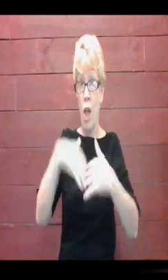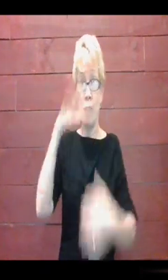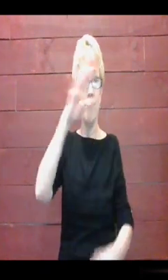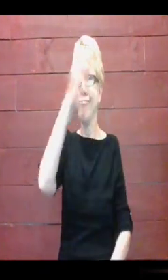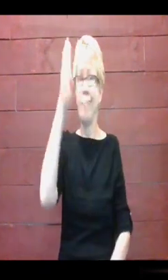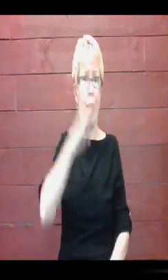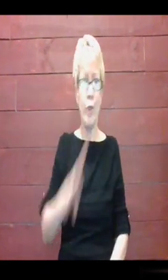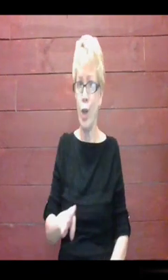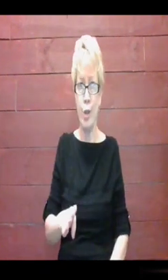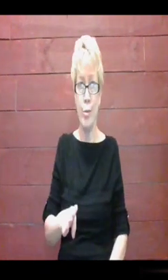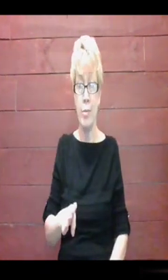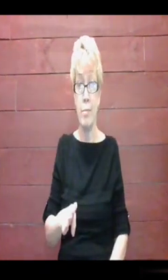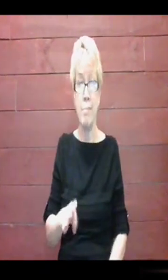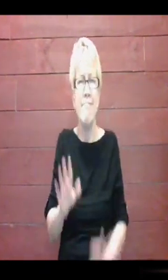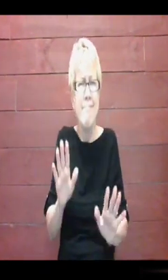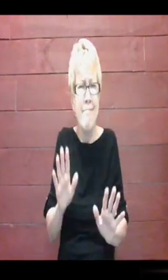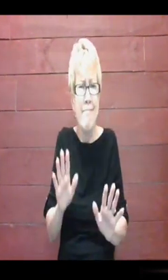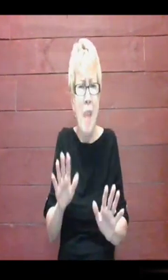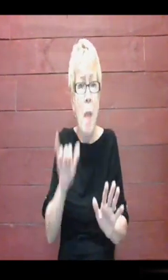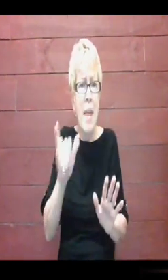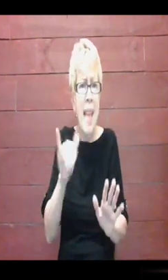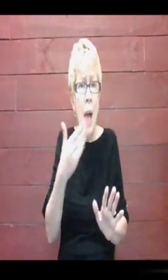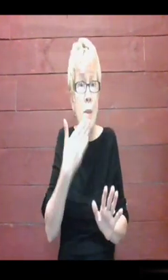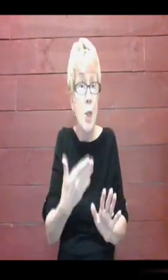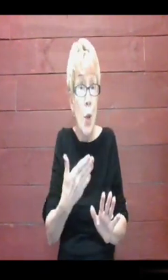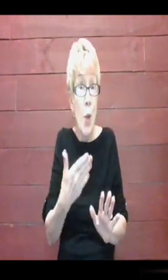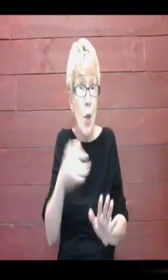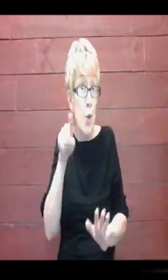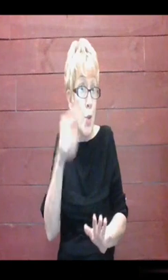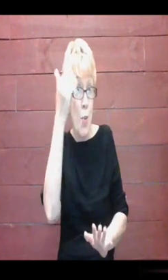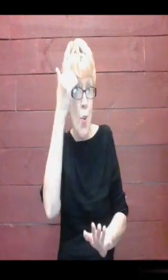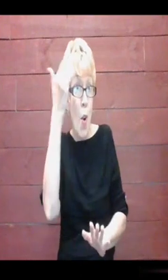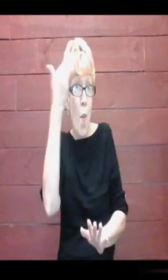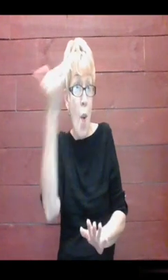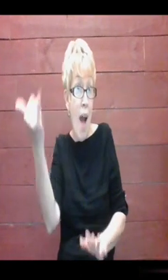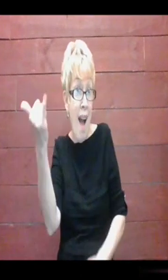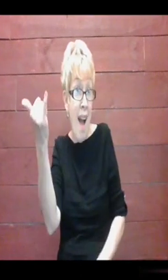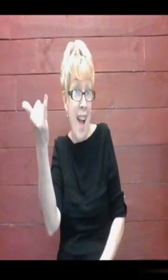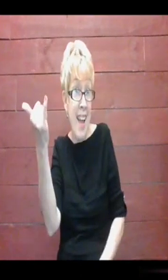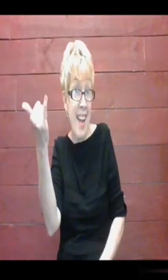But this was a good thing. Do you know why?